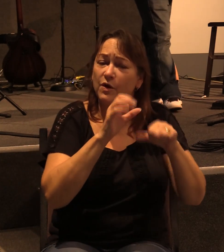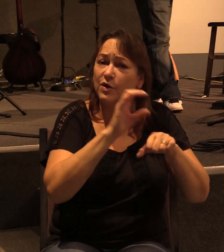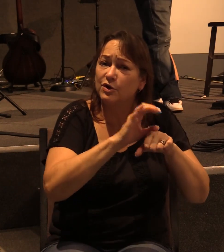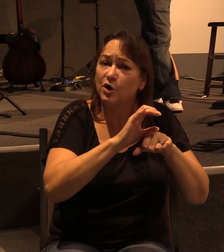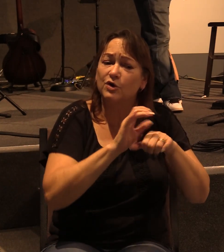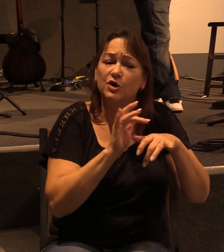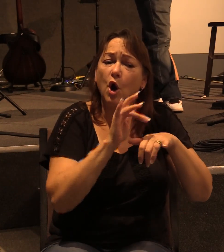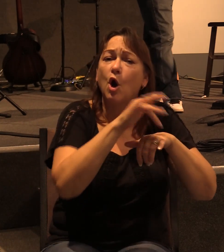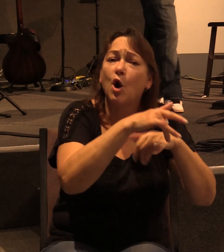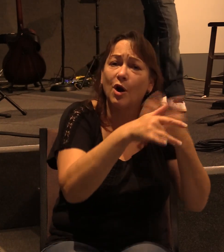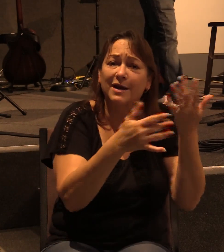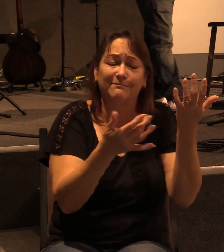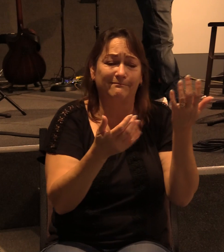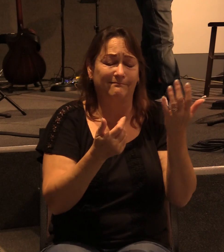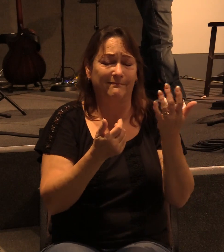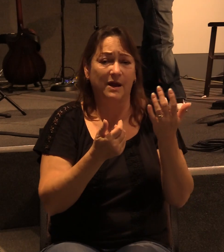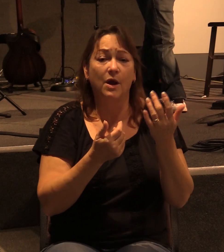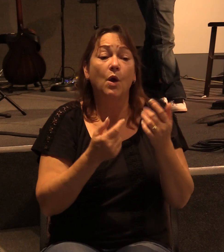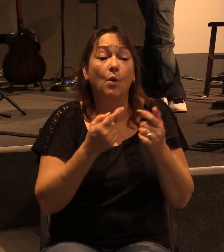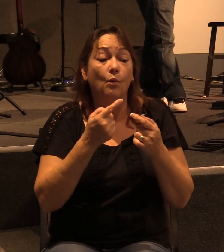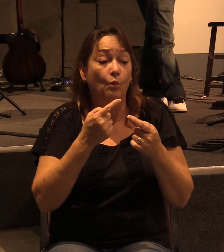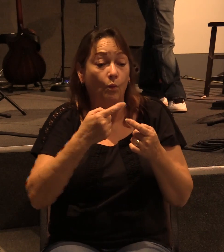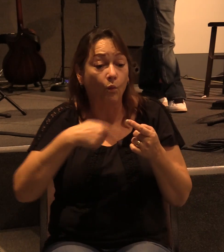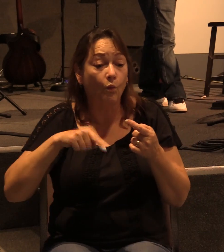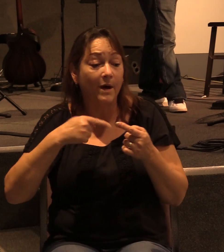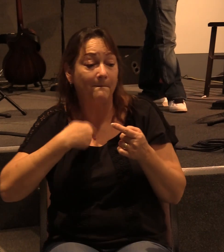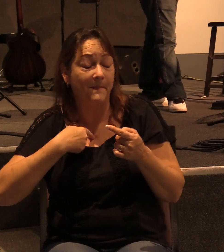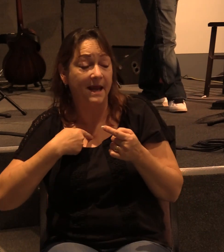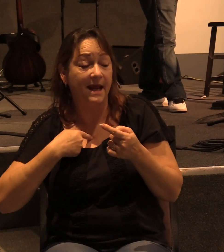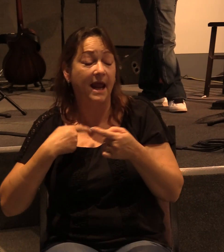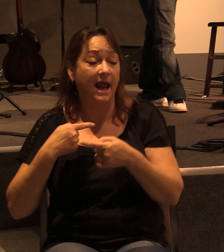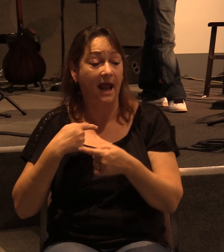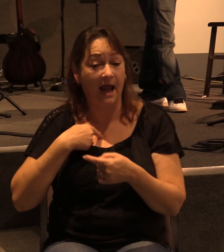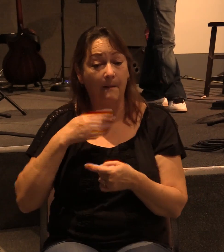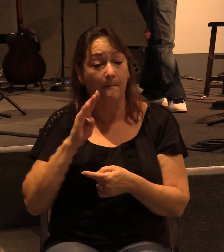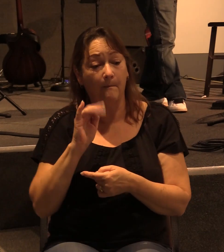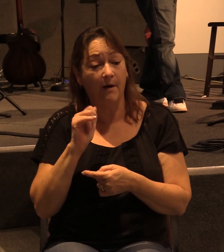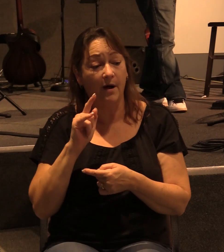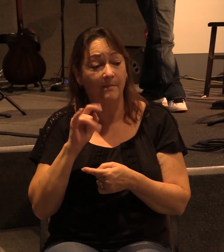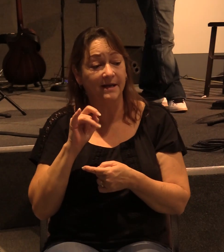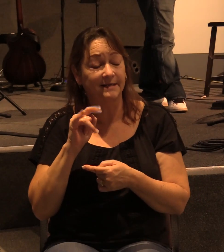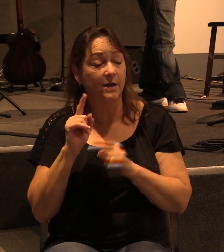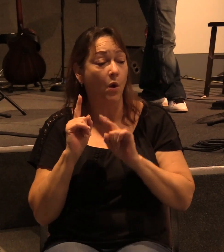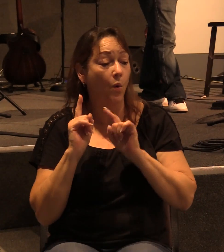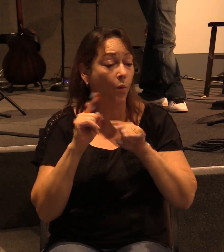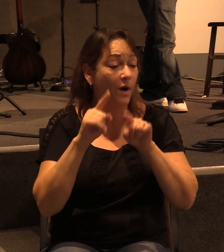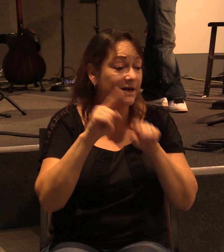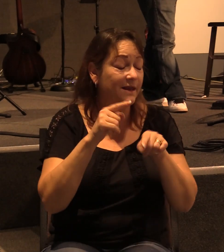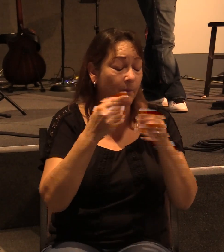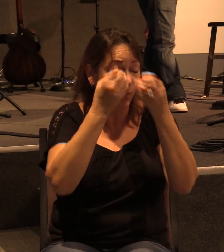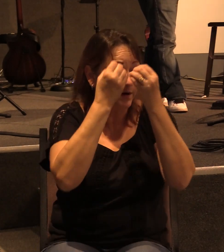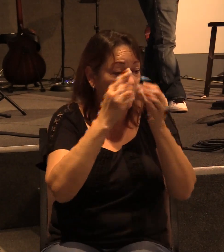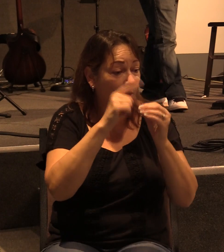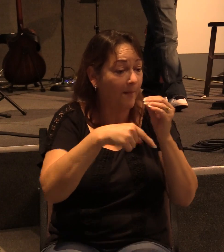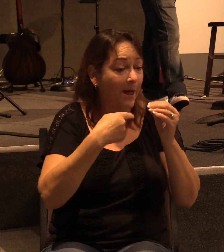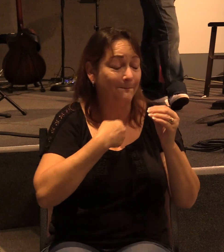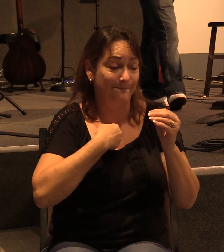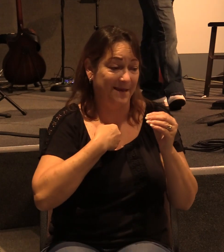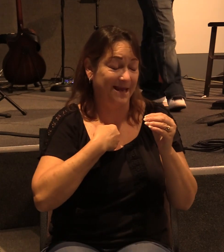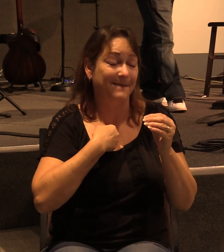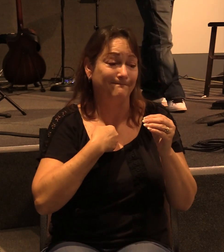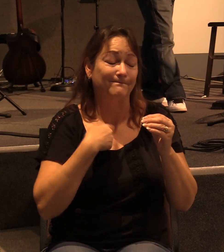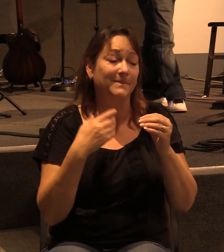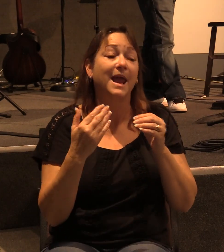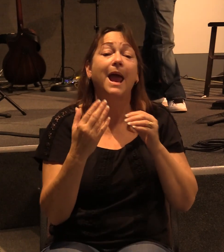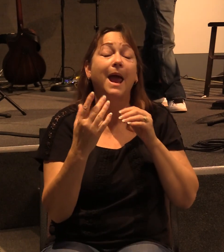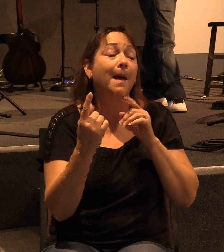Barnabas went there and shared with them the gospel that we've been sharing with the Gentiles and we told them of my meeting Christ on the road